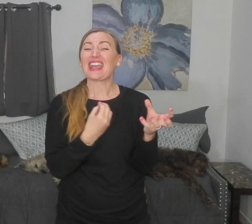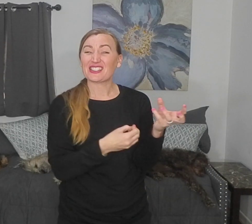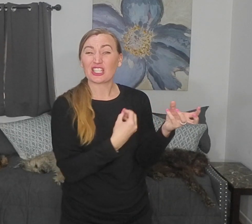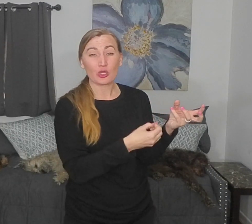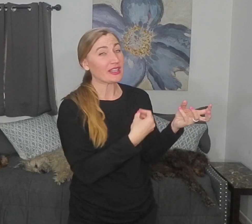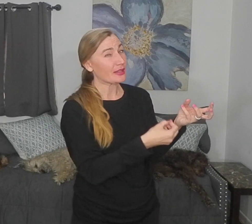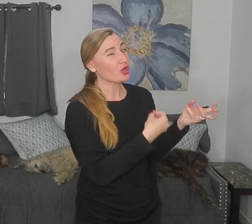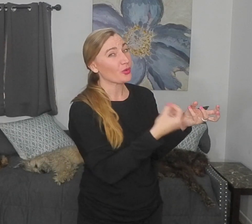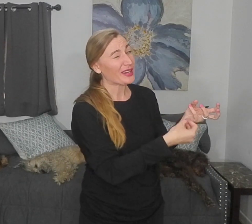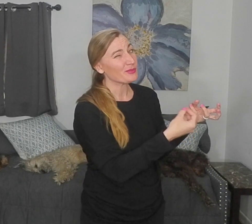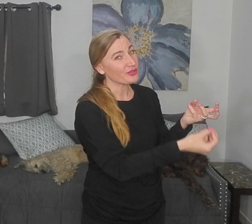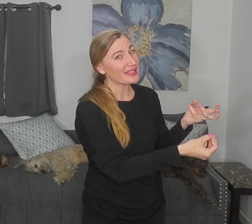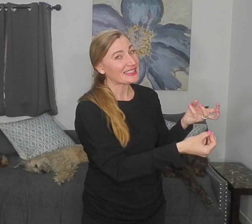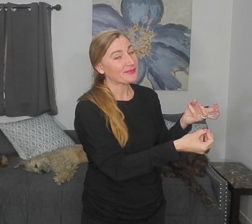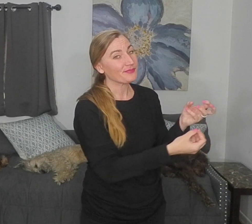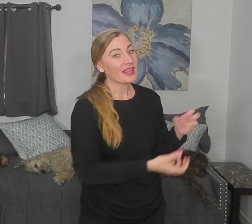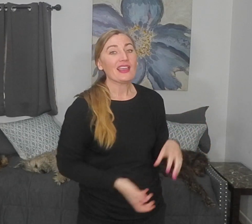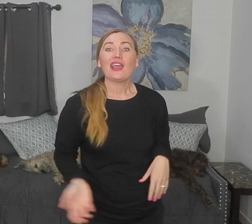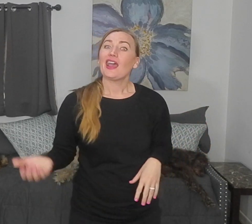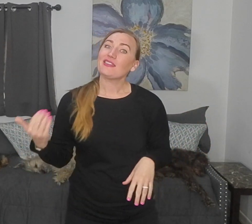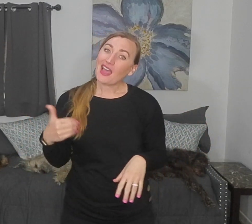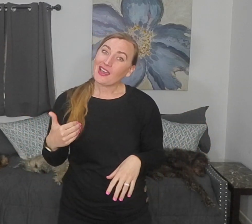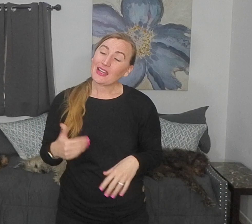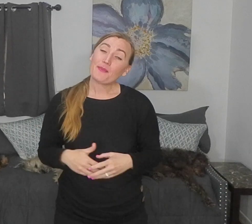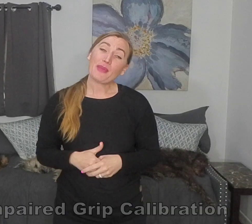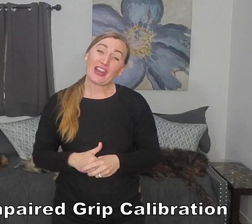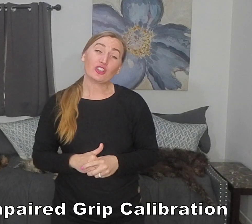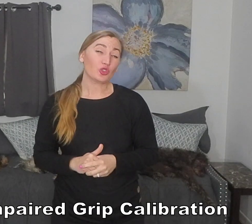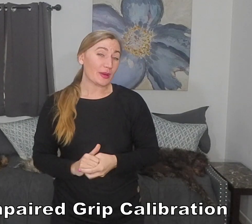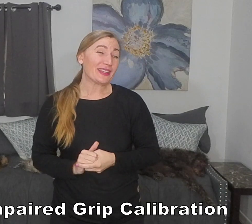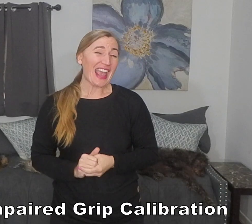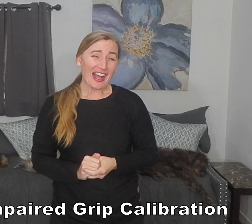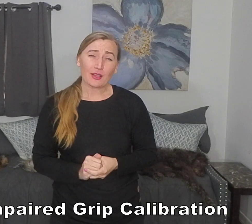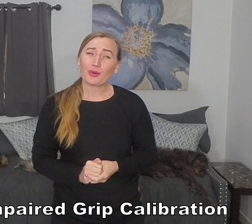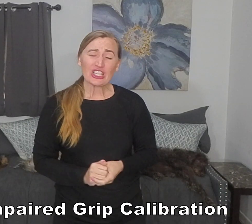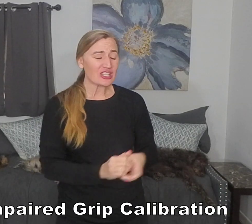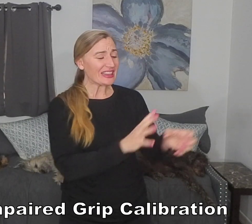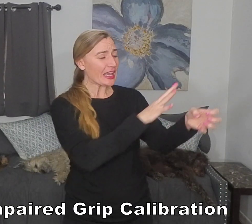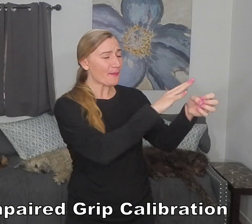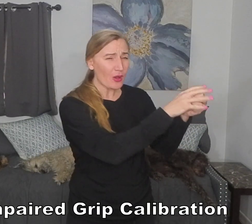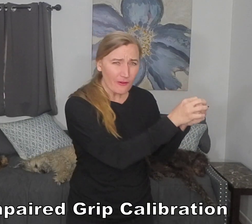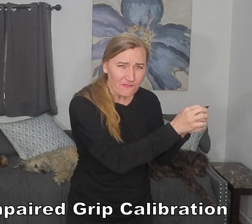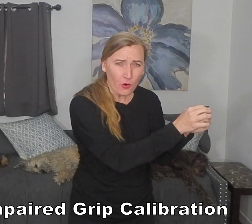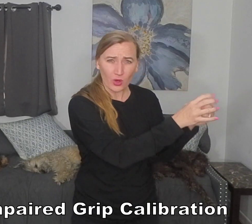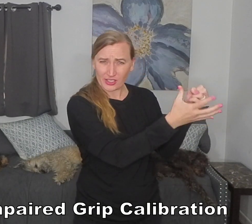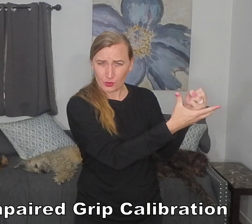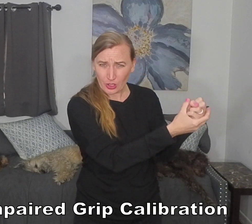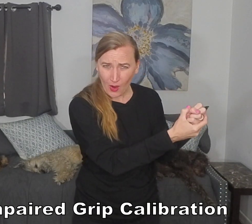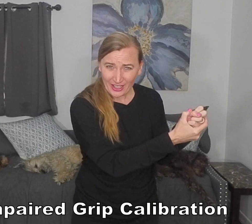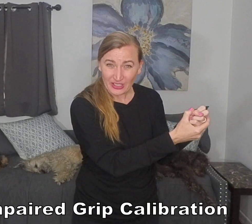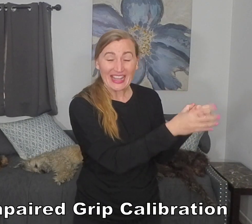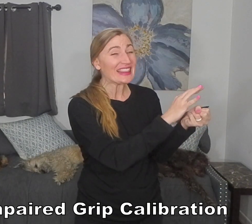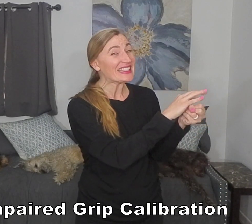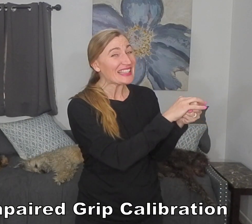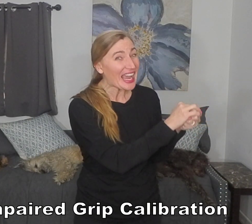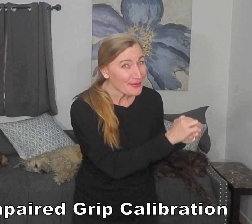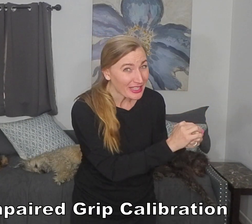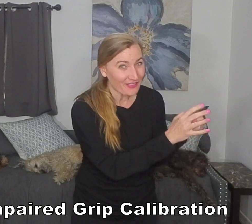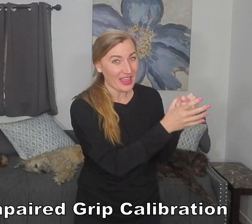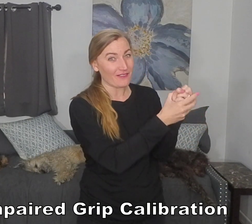executing the correct movements. And then impaired grip calibration, the amount of force required and the timing of that